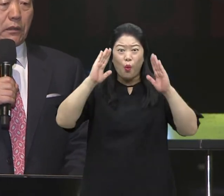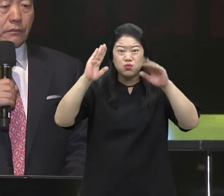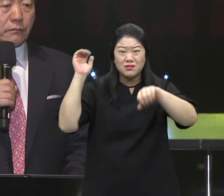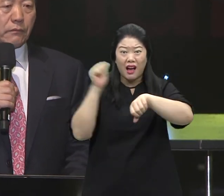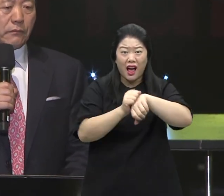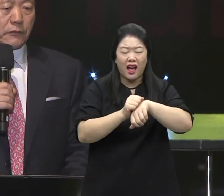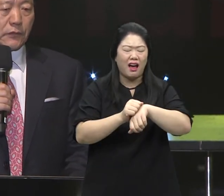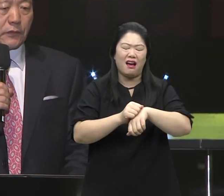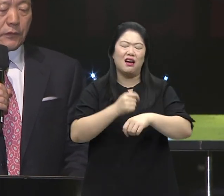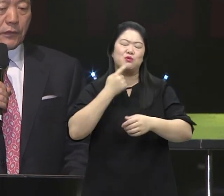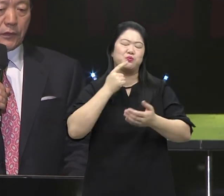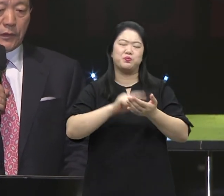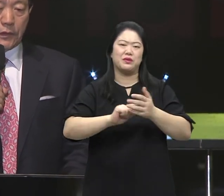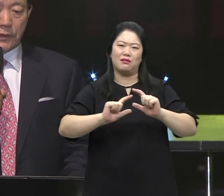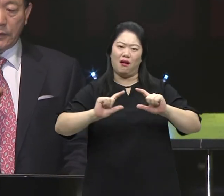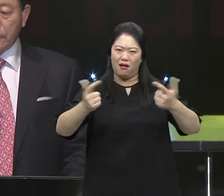Getting good grades is hard.